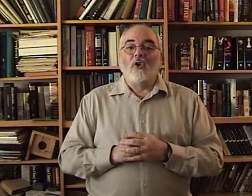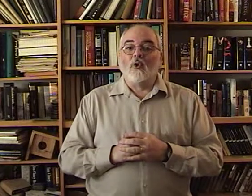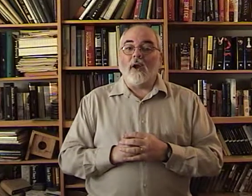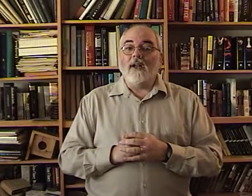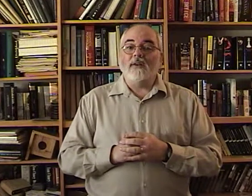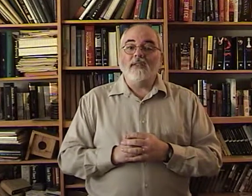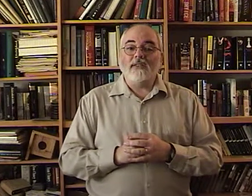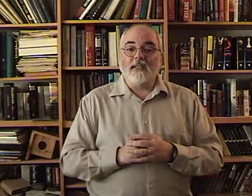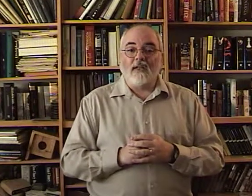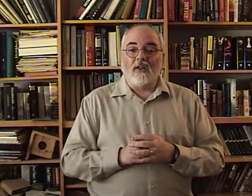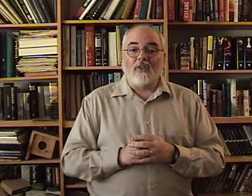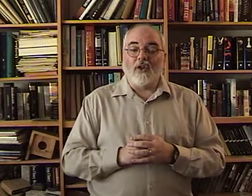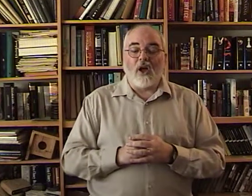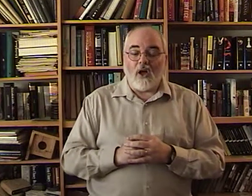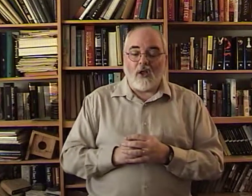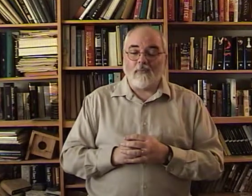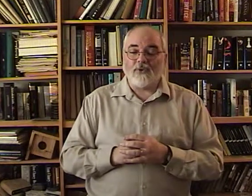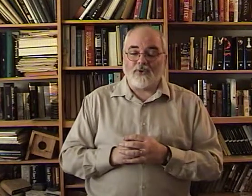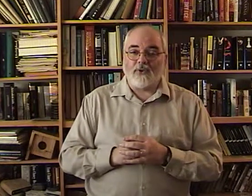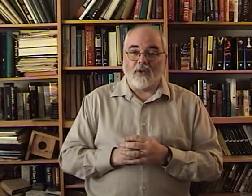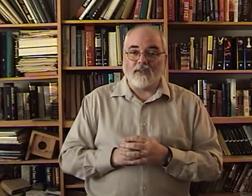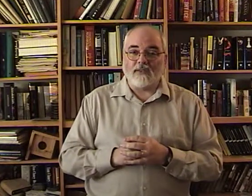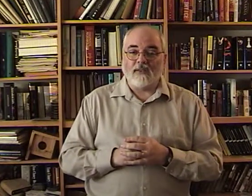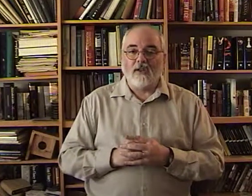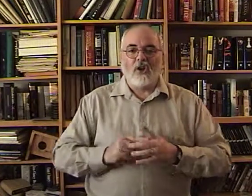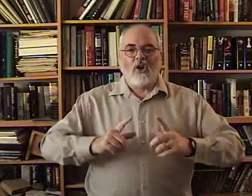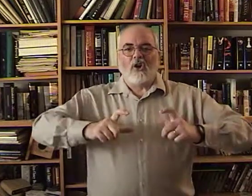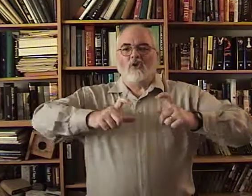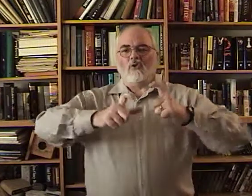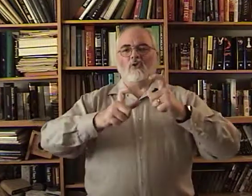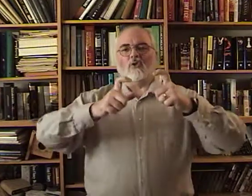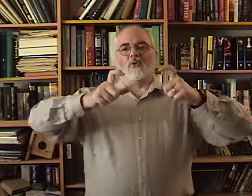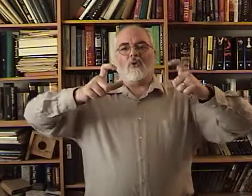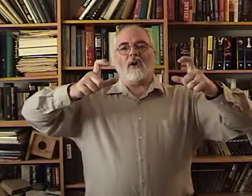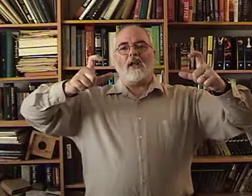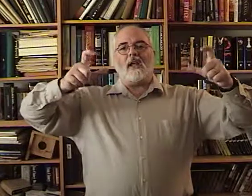Greater still. The calm assurance. Greater.